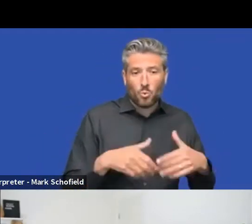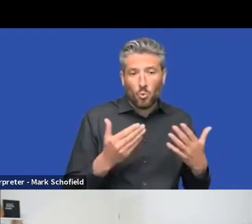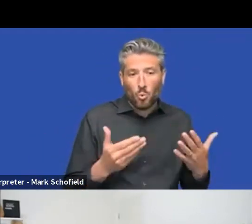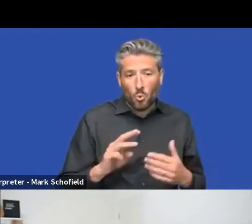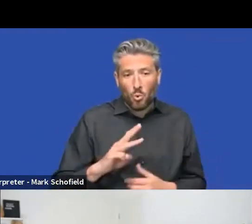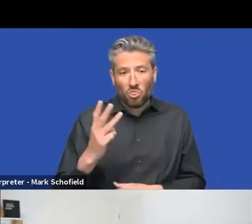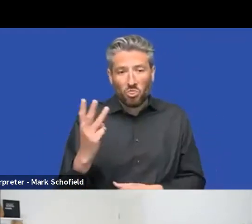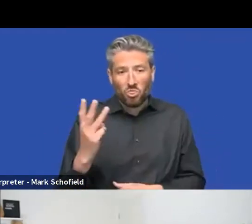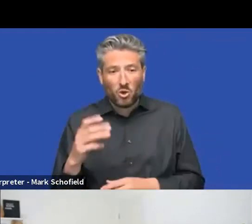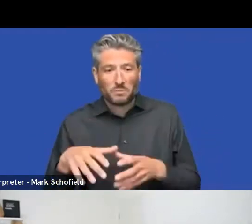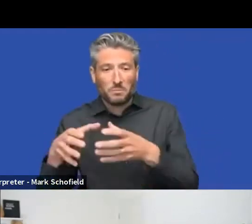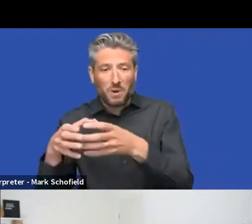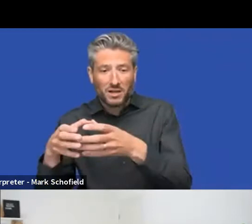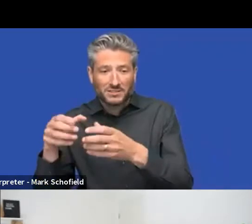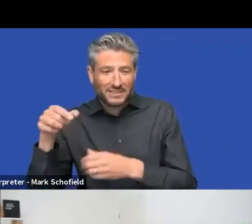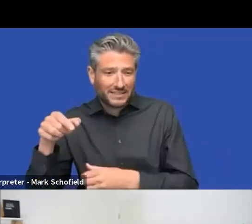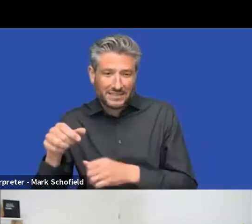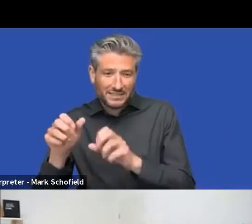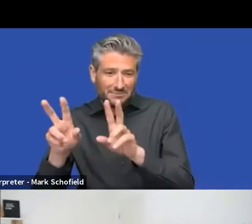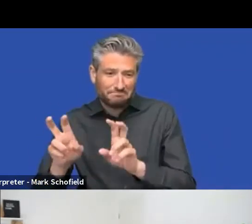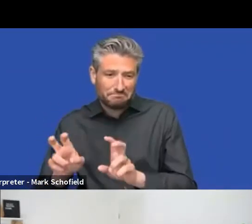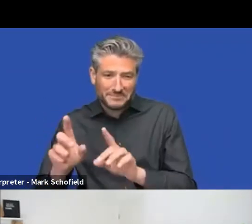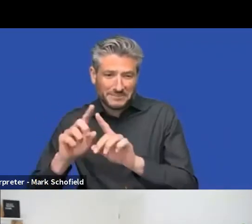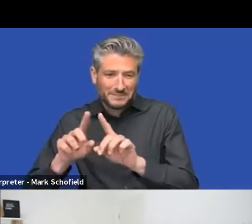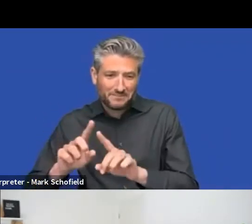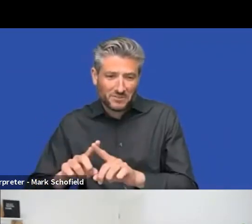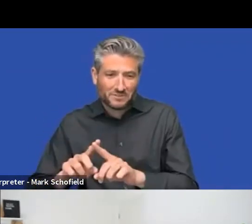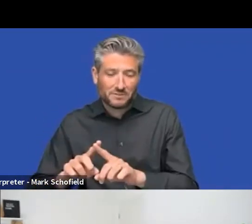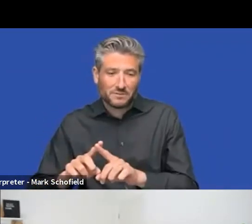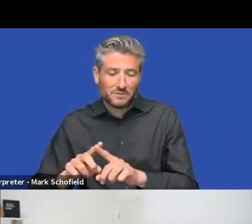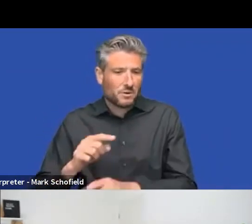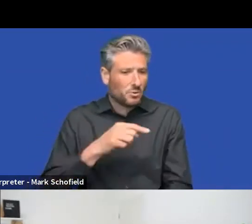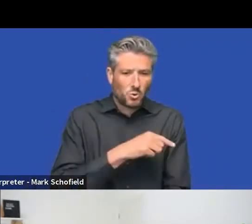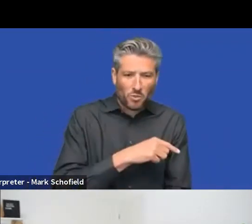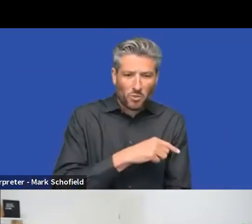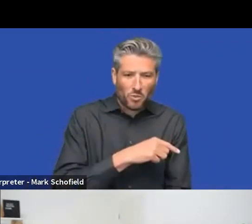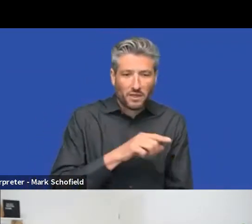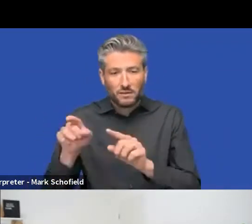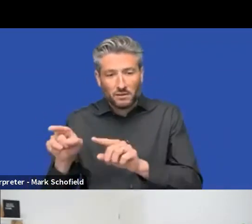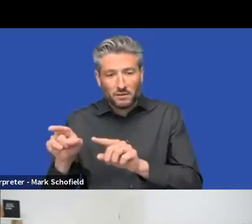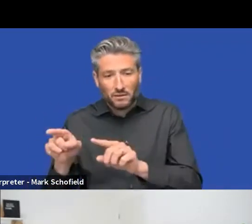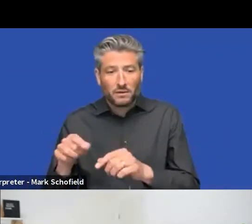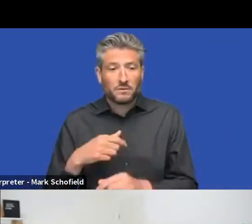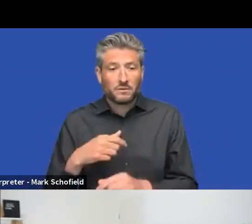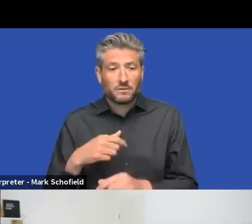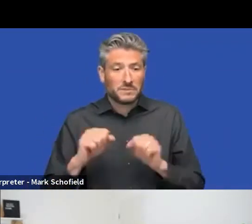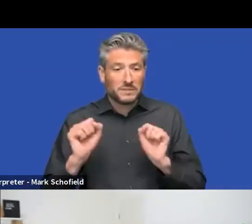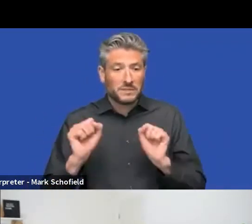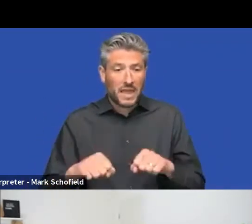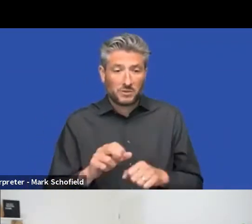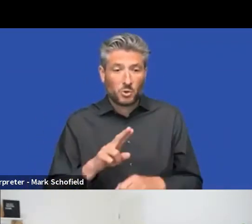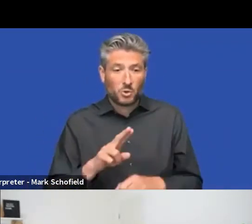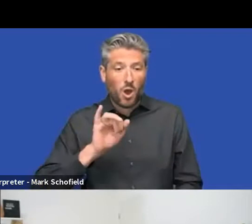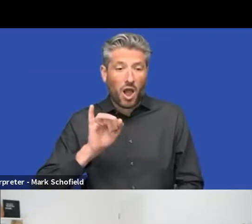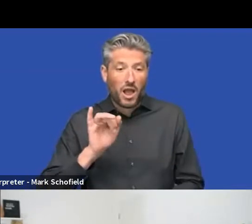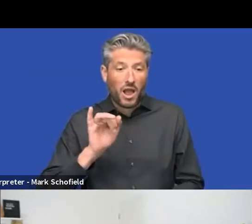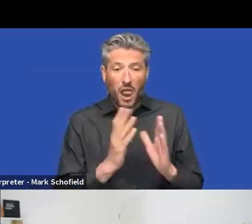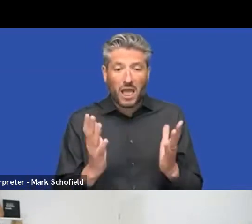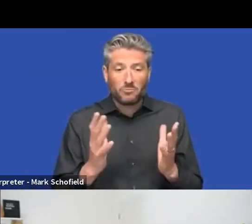or anywhere else, that's not in the back office. And you can rely on that also, if you're doing packages and stuff, you know, you don't have to rely on copying all the right